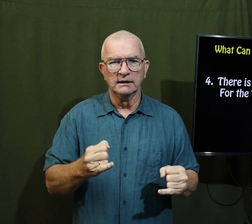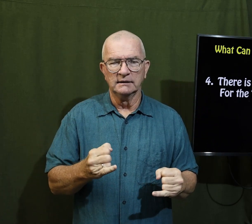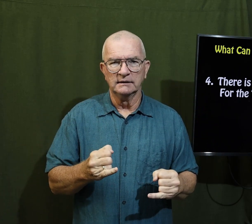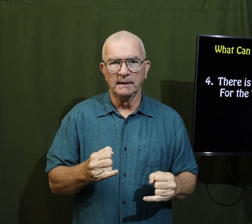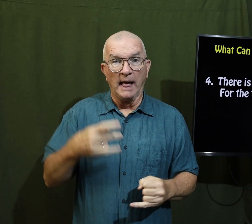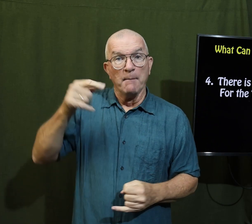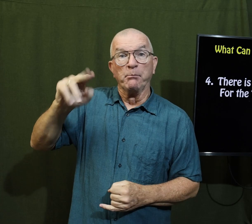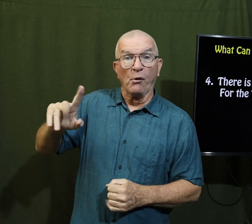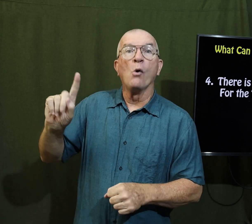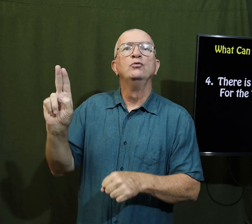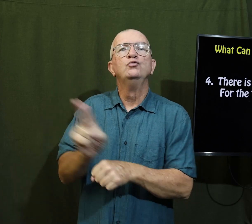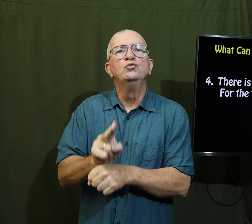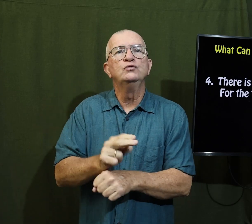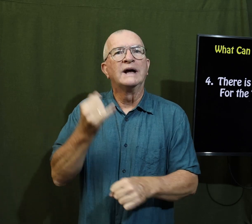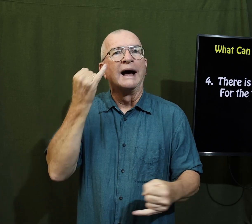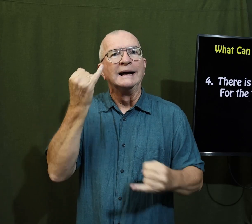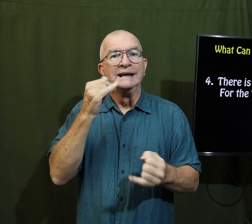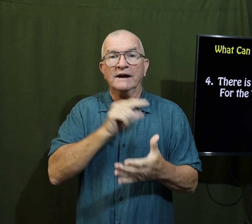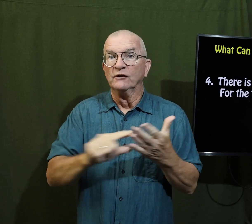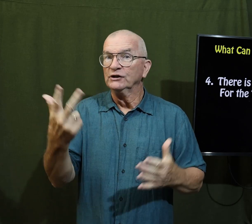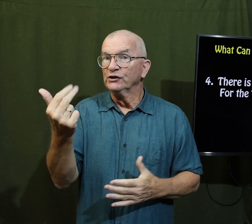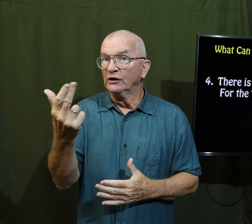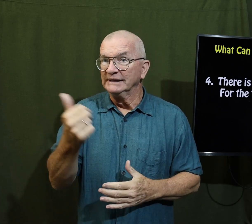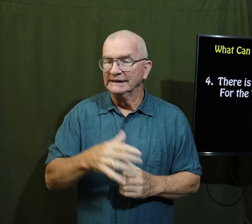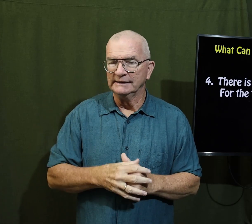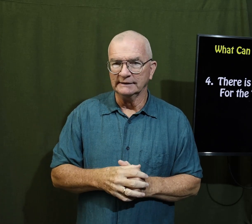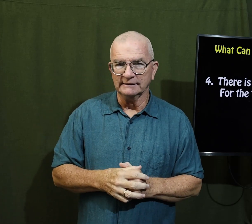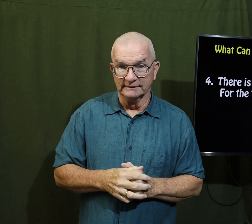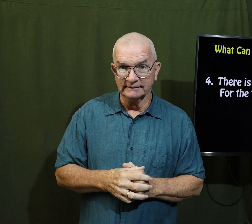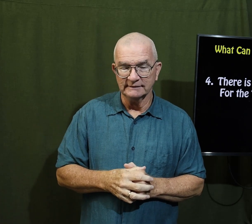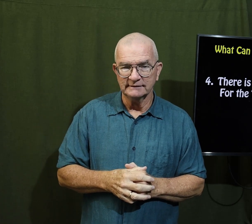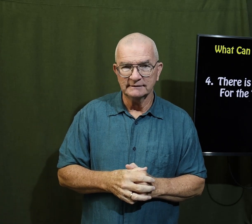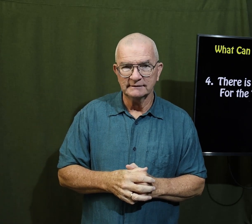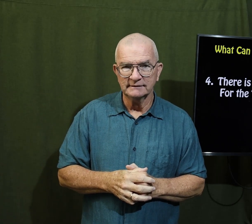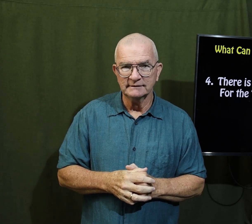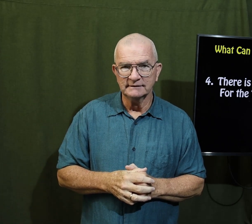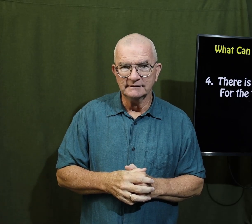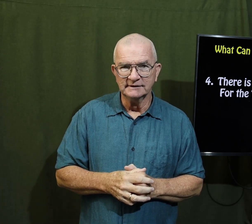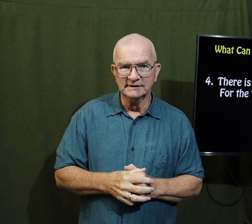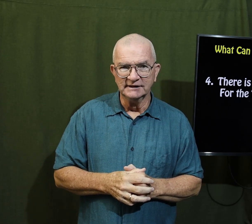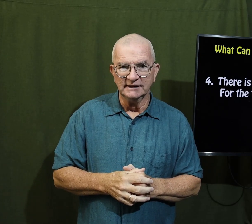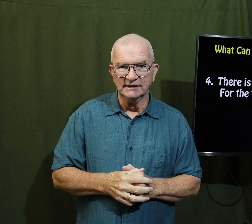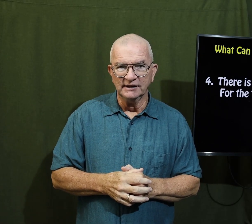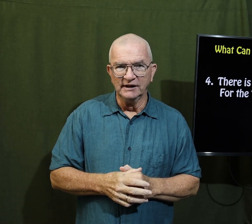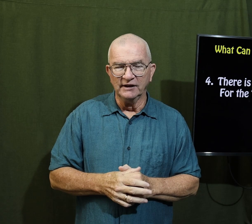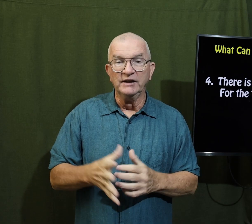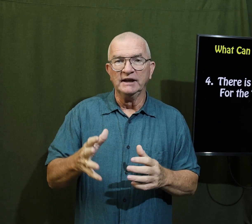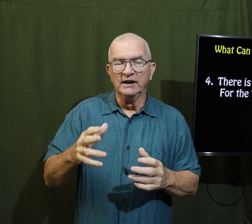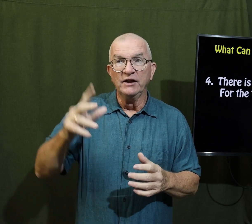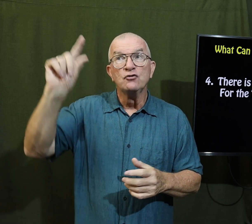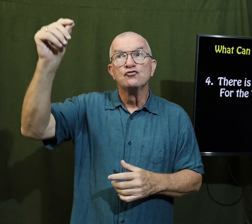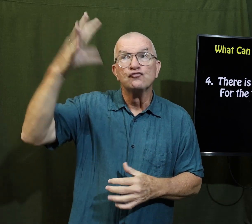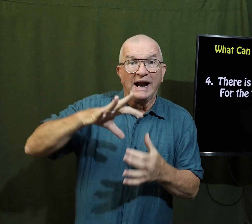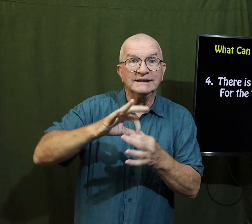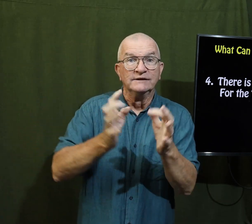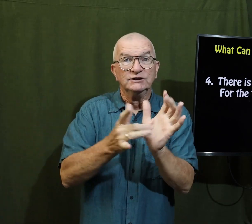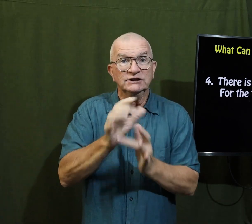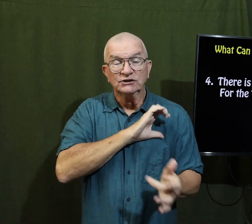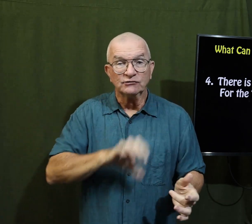picture gives us a sort of idea that's the idea in verse 13 the grace of Jesus